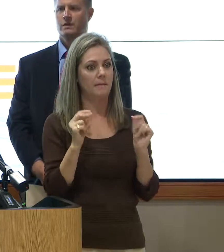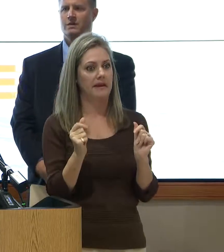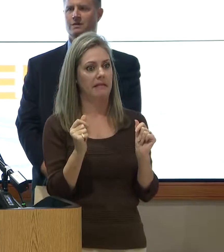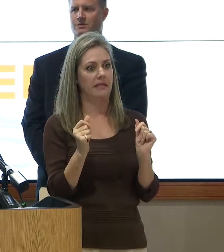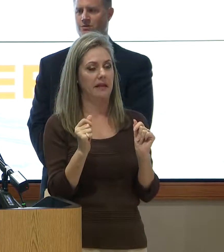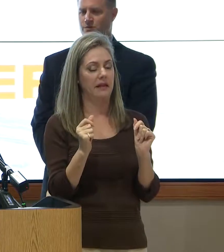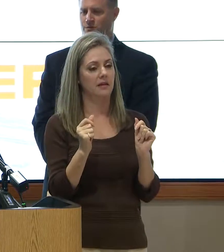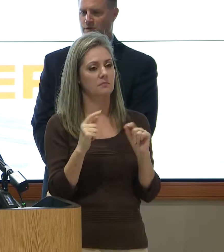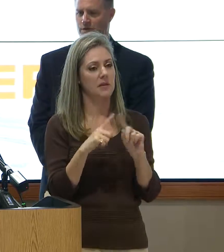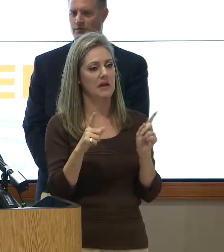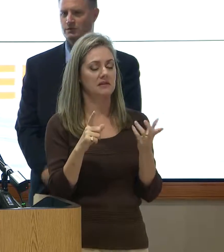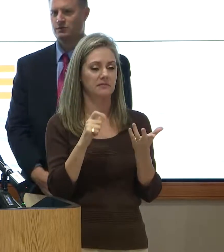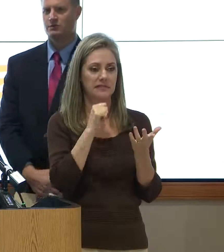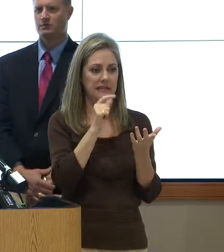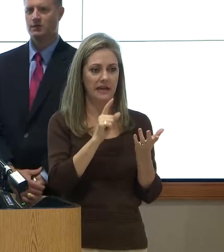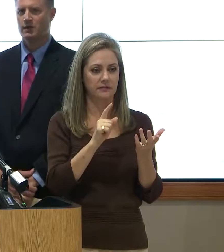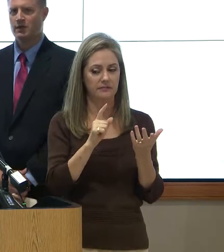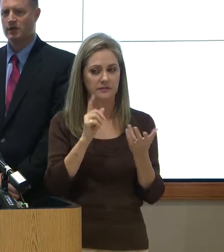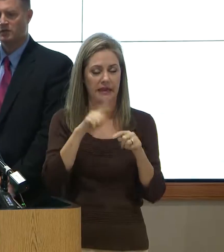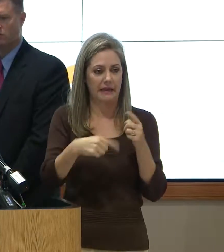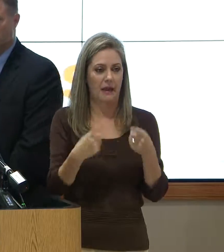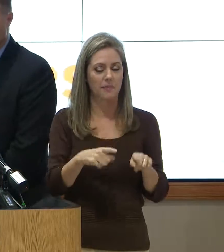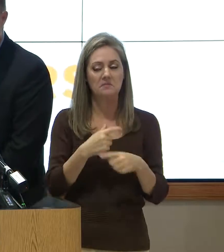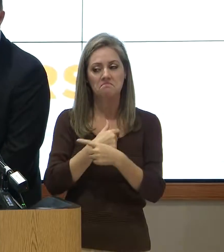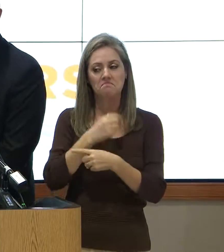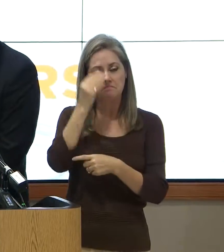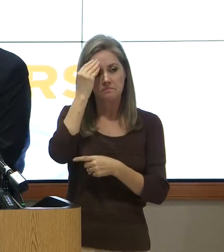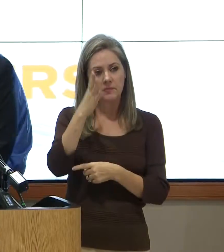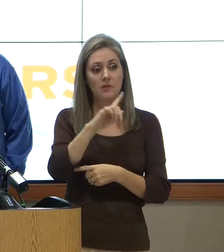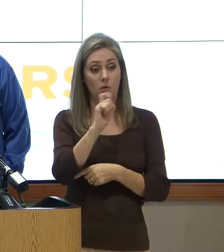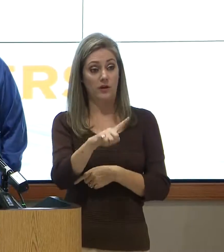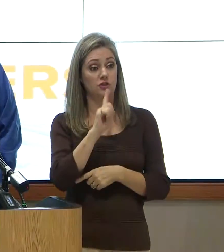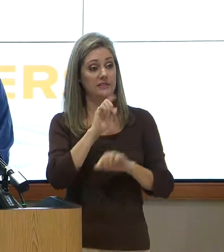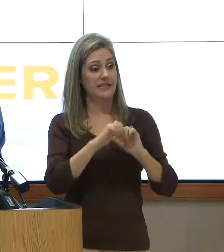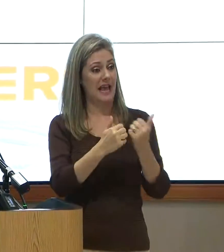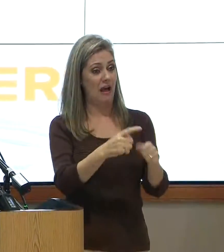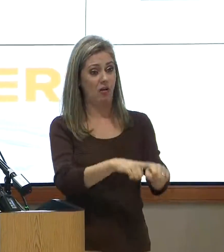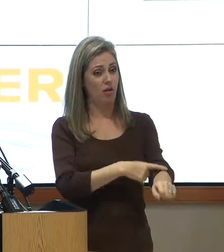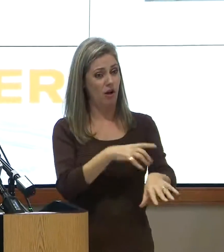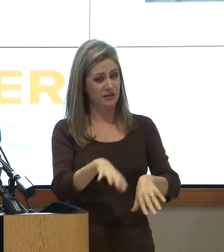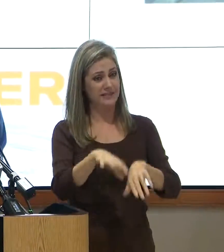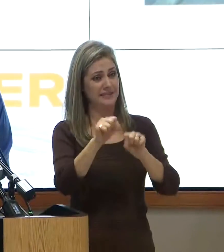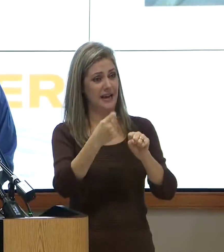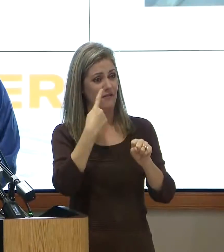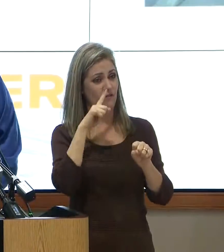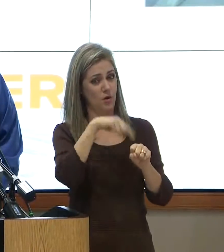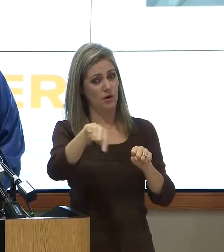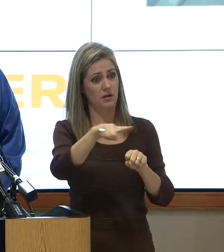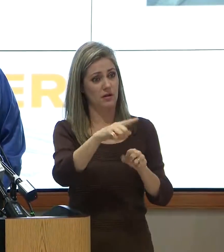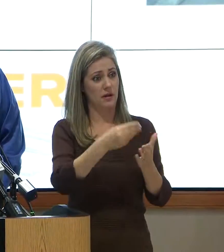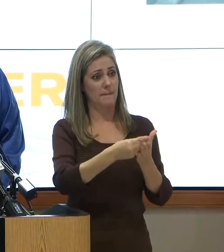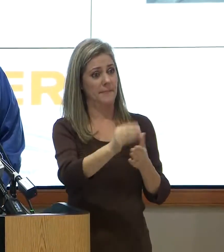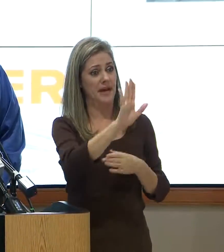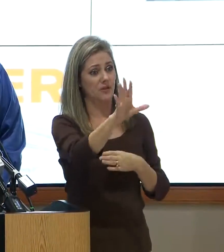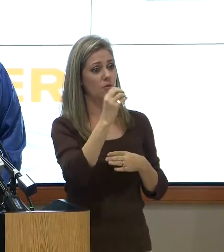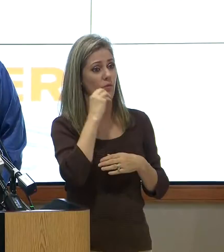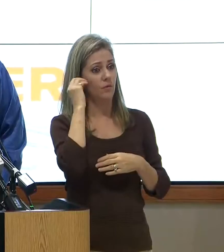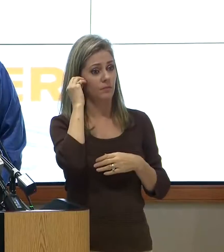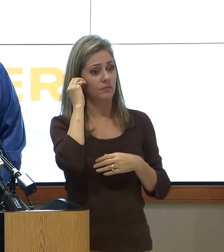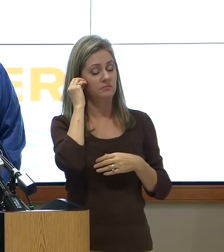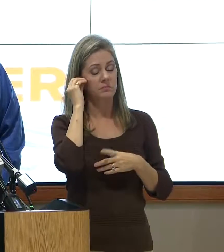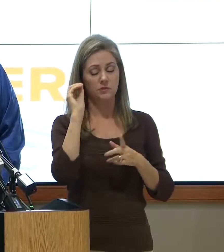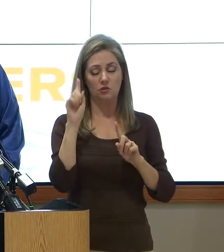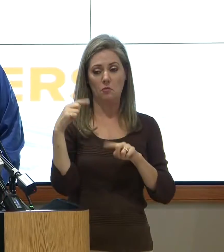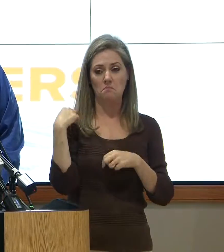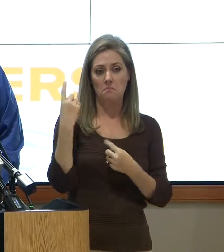let the flood control district handle the buyouts. So the question was, long does it typically take to do a buyout? And historically, the way